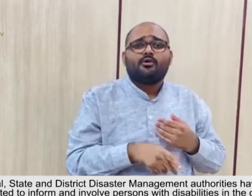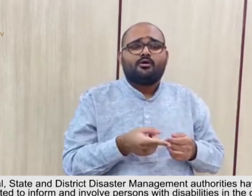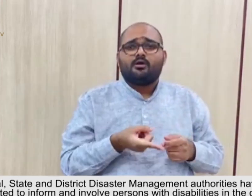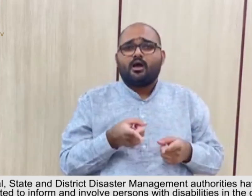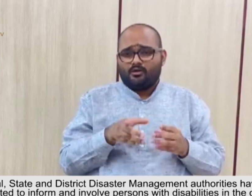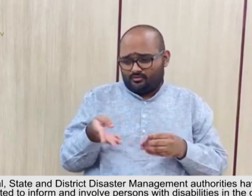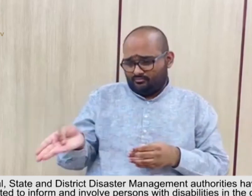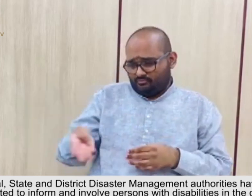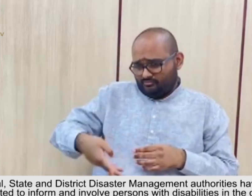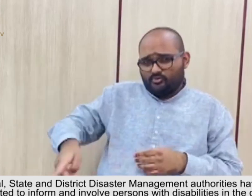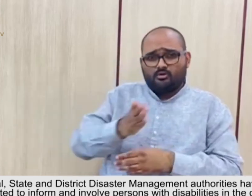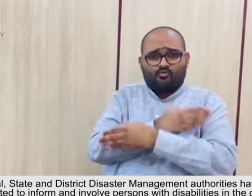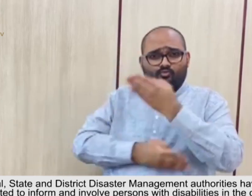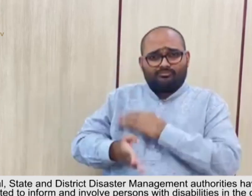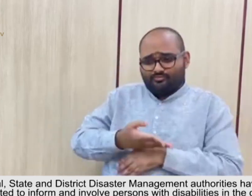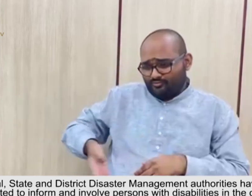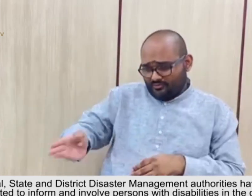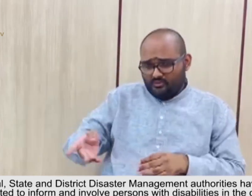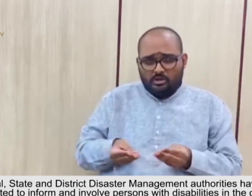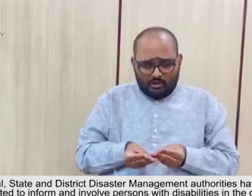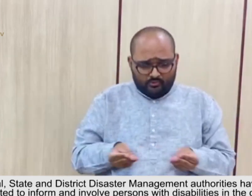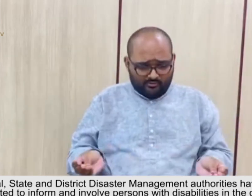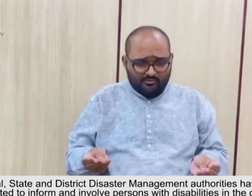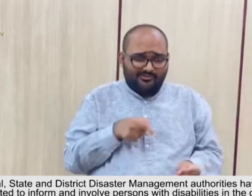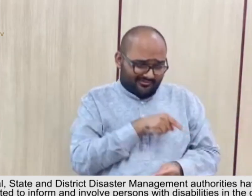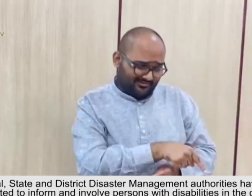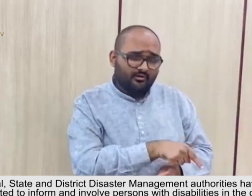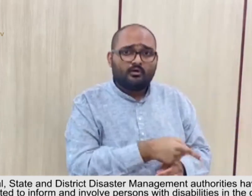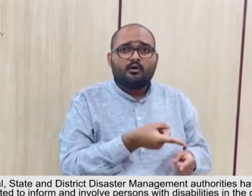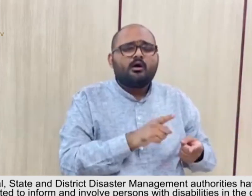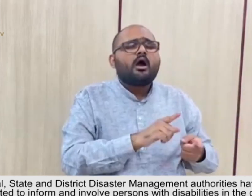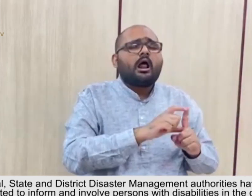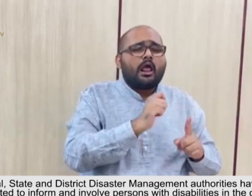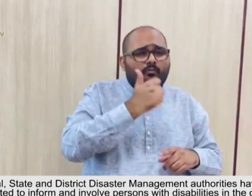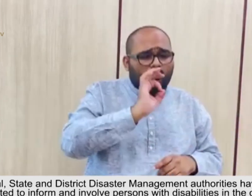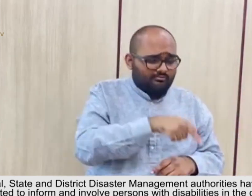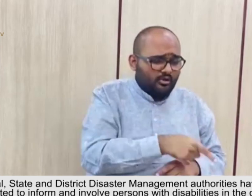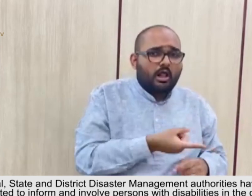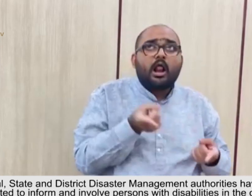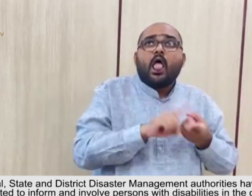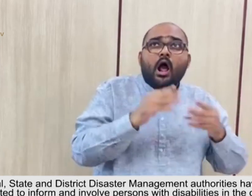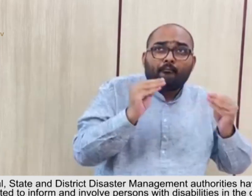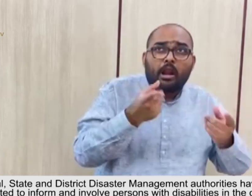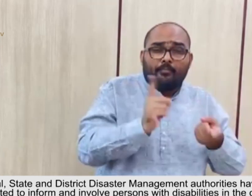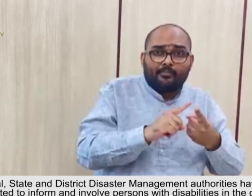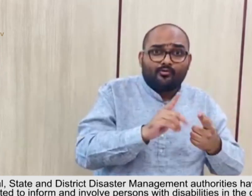have been mandated 12 inform and involve persons with